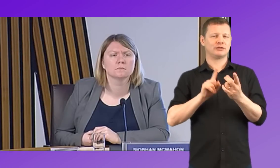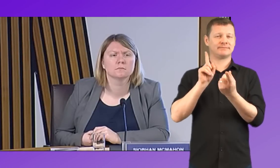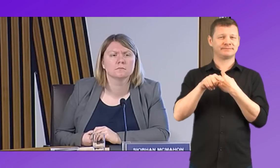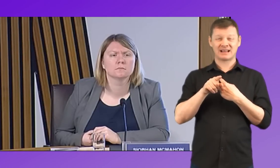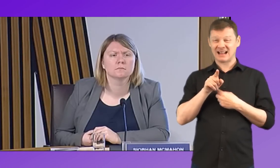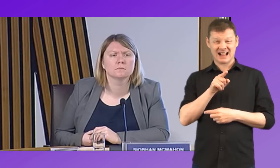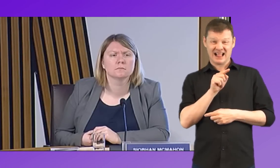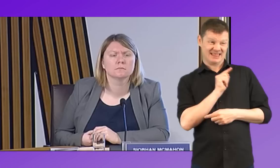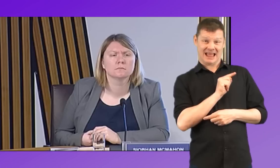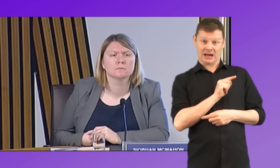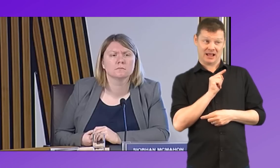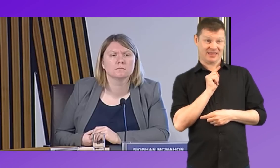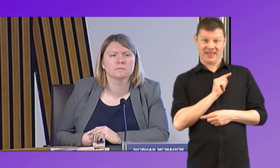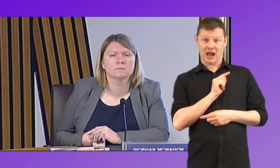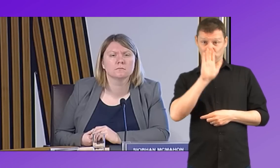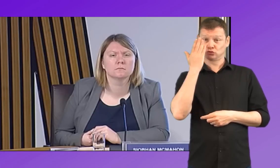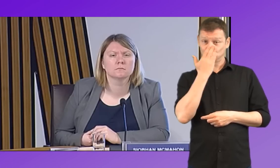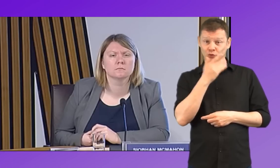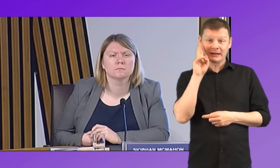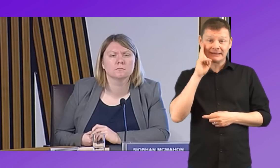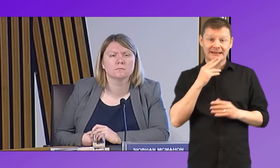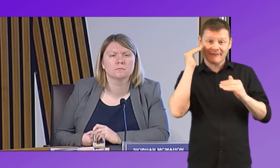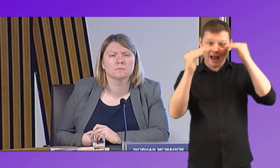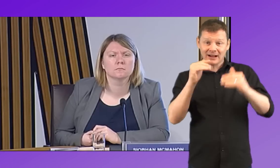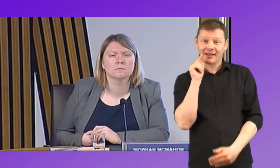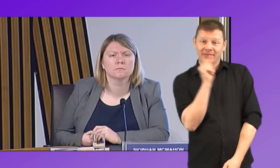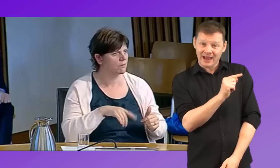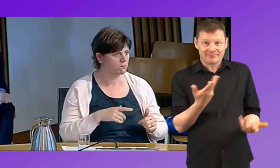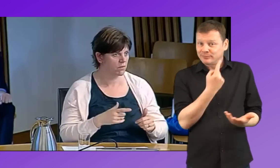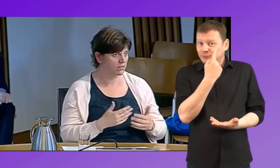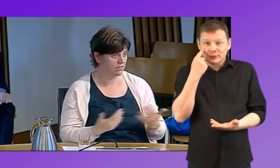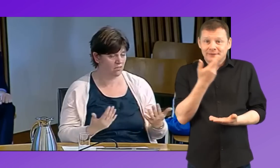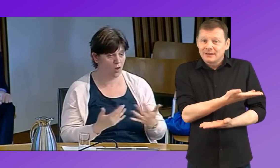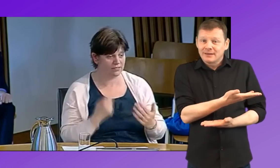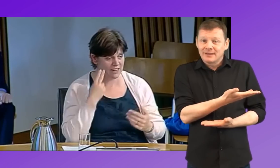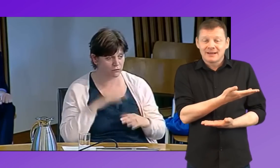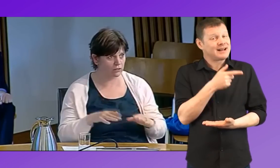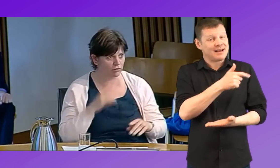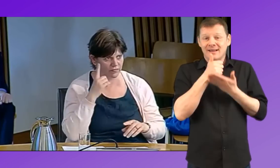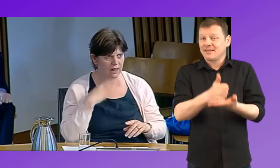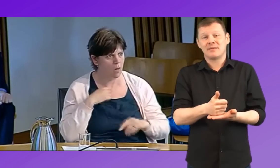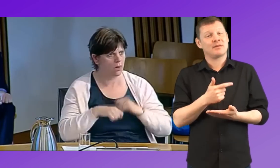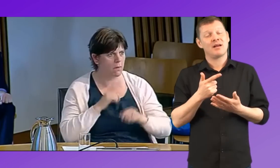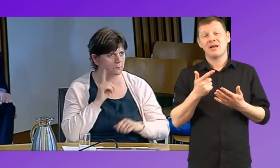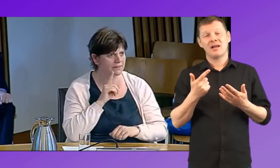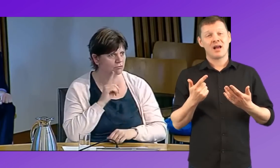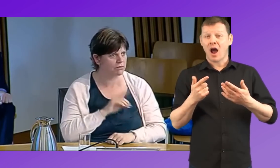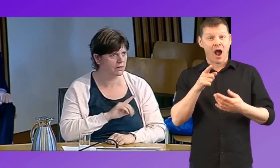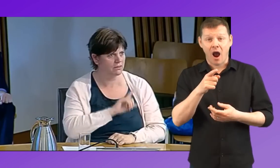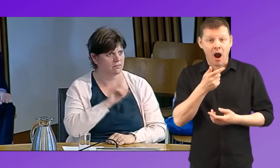And you've got deaf adults in that school, haven't you? So I think the proof is in the pudding there. I think that helps a great deal, you know, because a lot of deaf children, I mean,